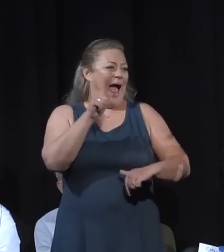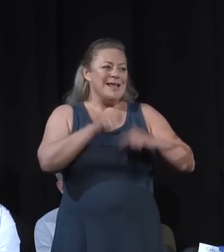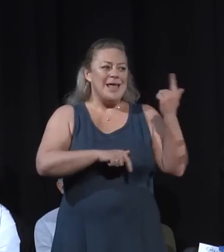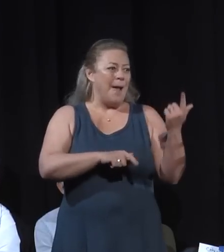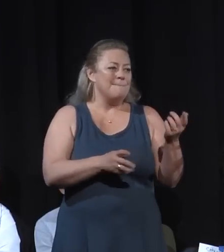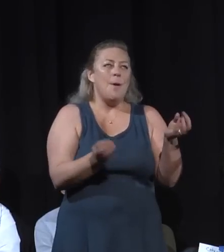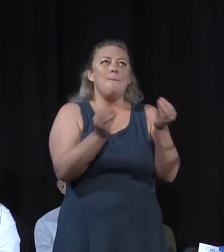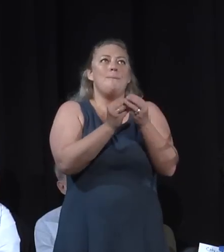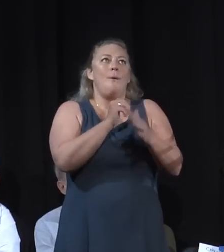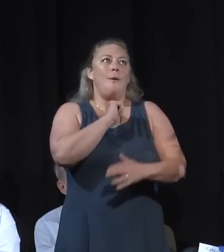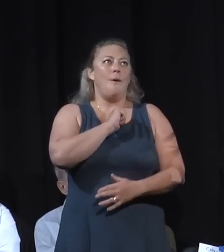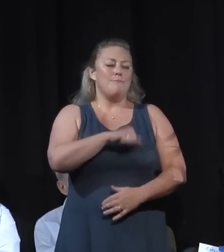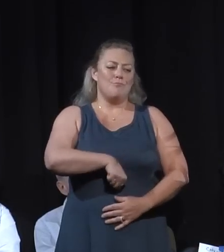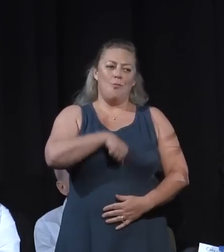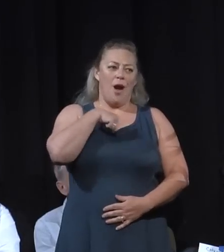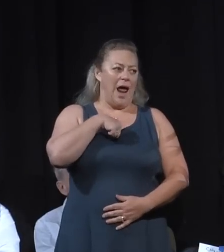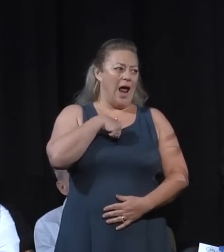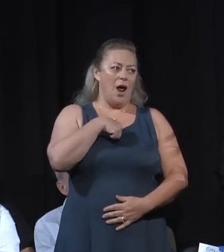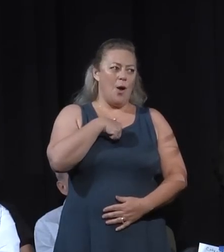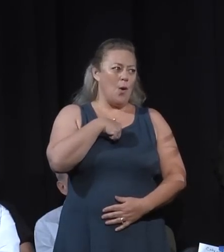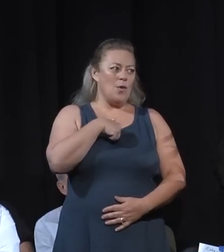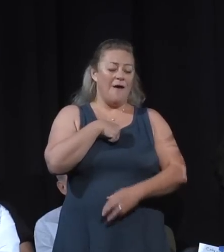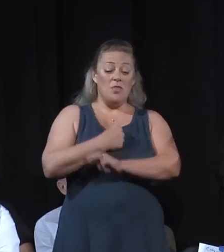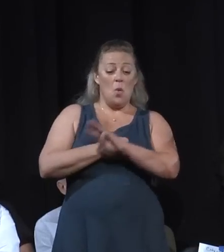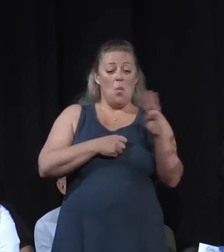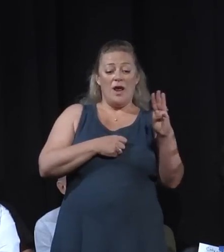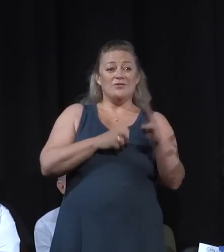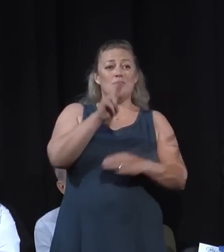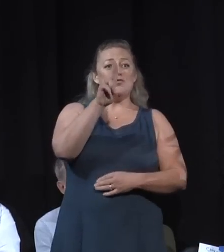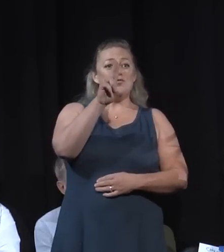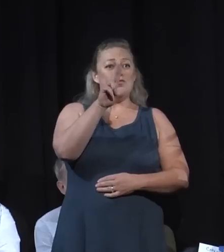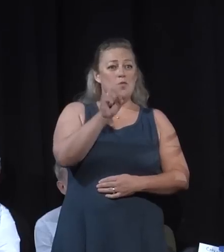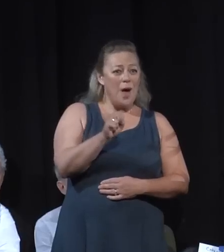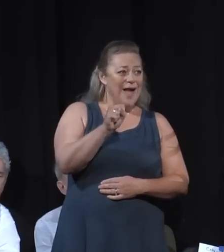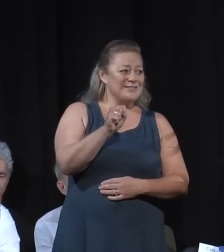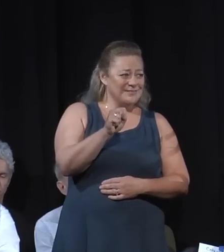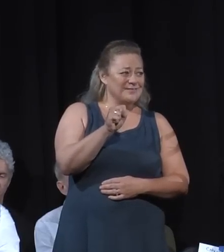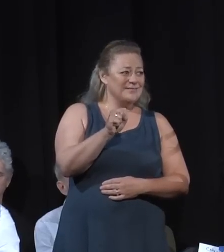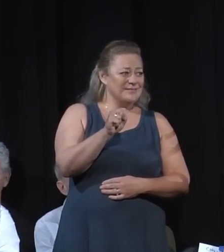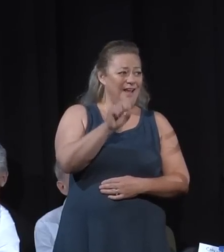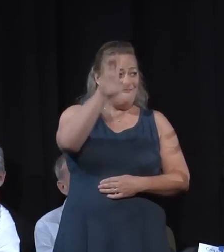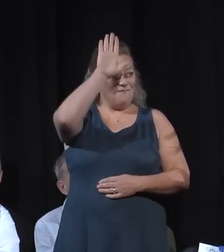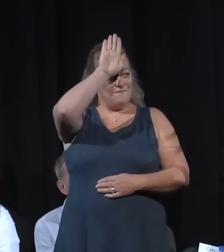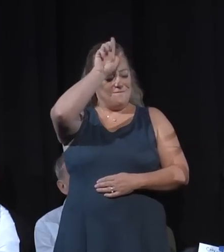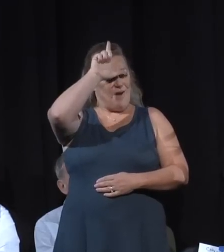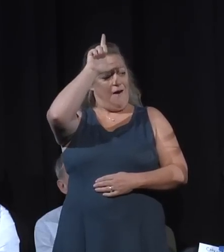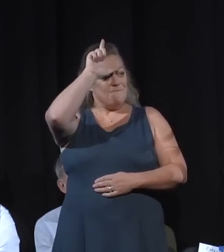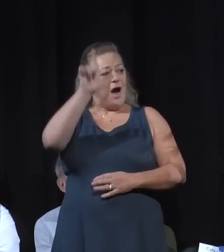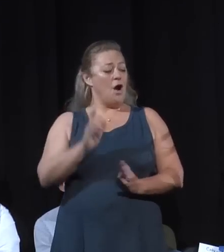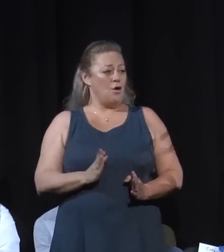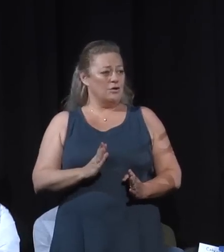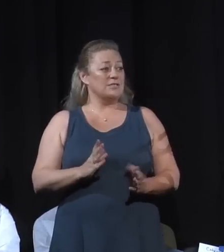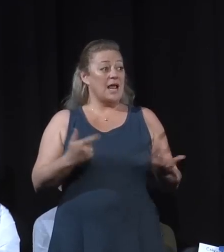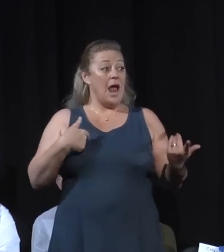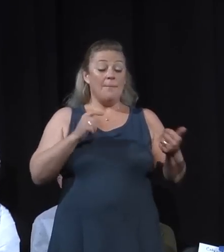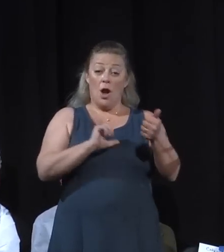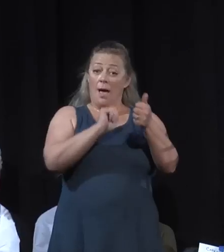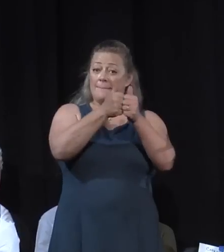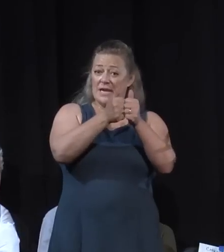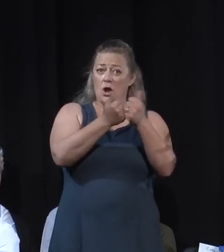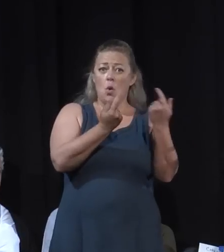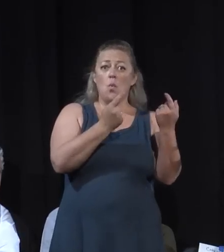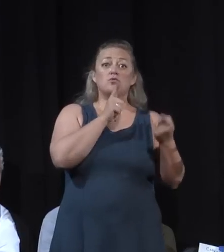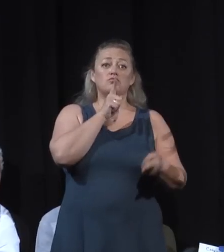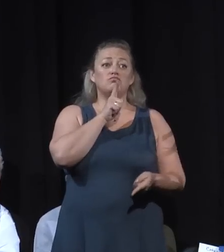and the Western United States. So with that, I will turn this over for some incident data and some actual updates on what's currently happening out there